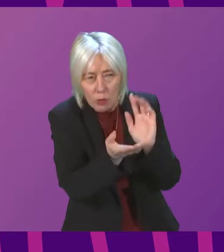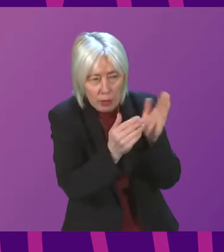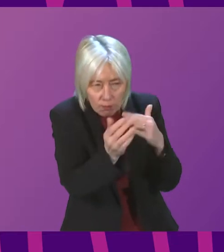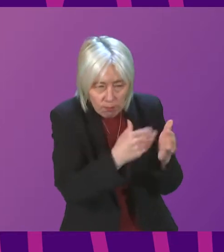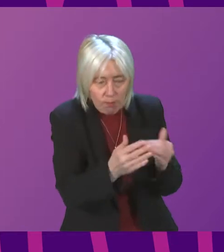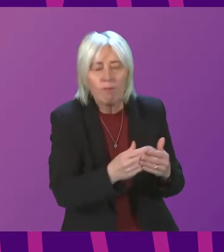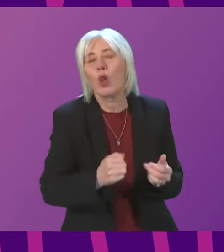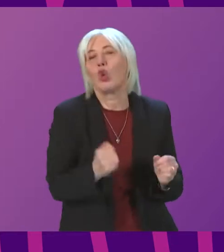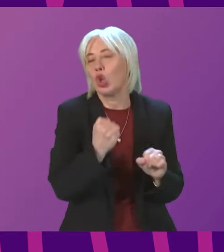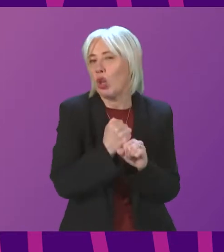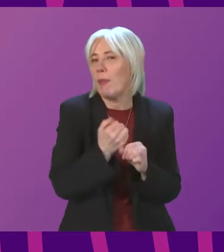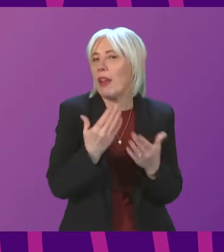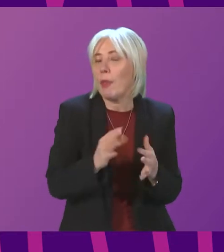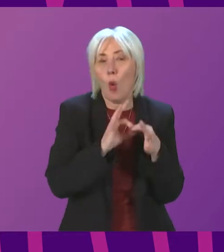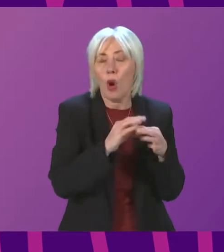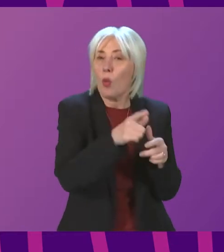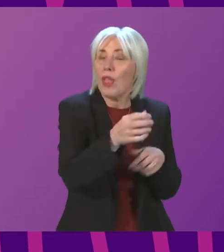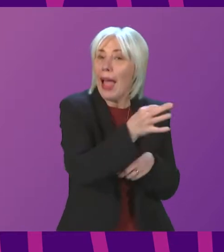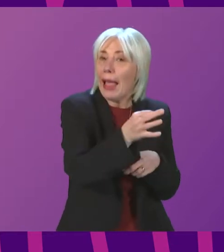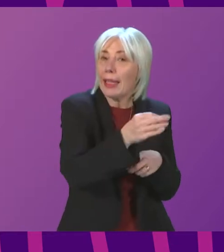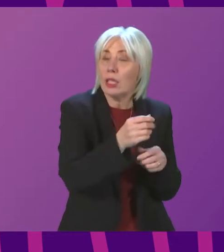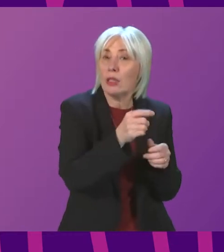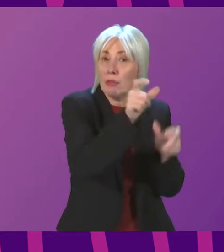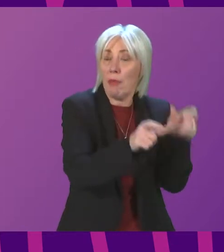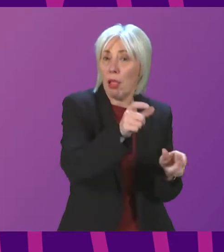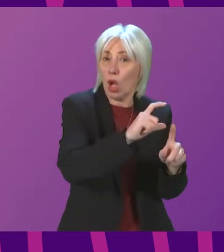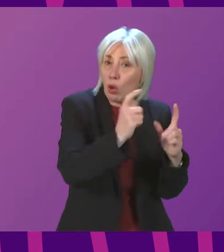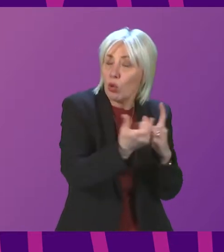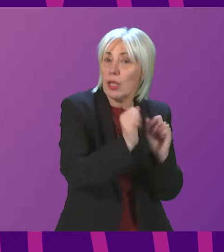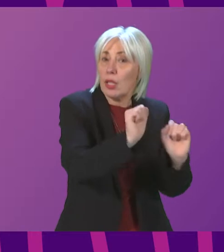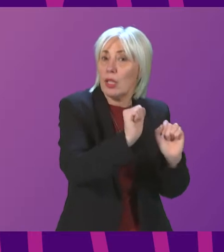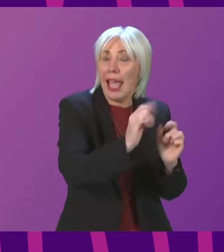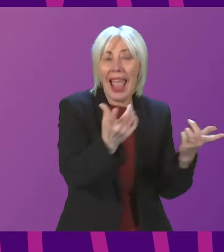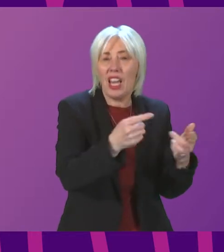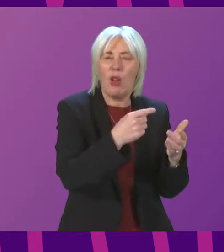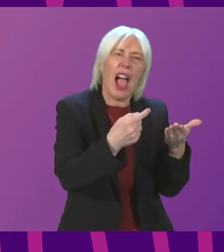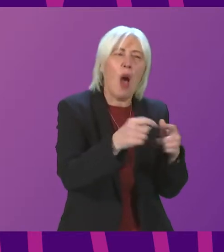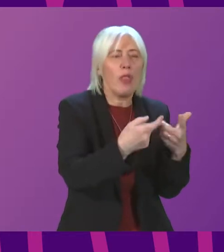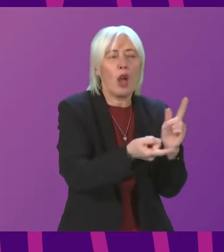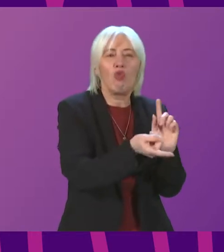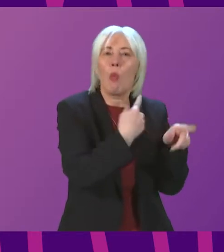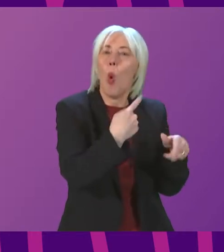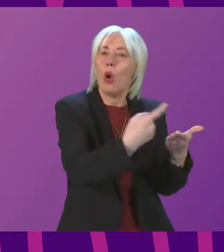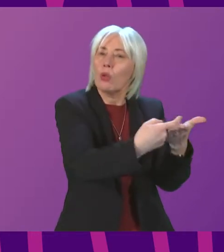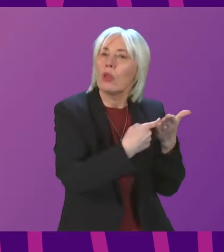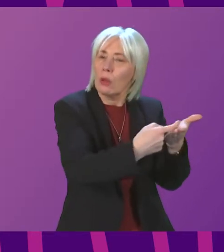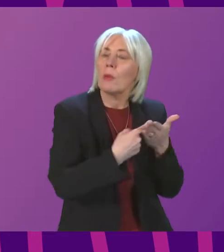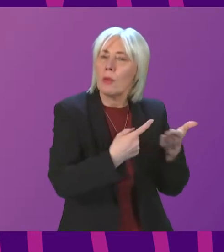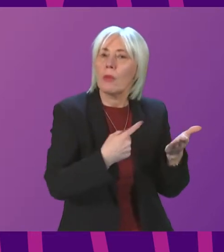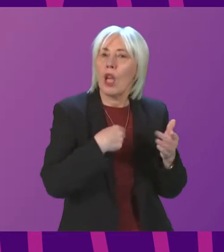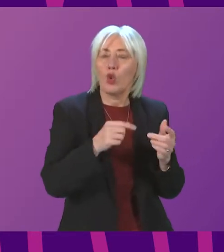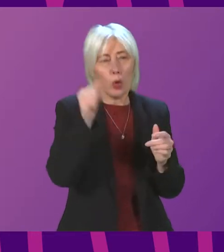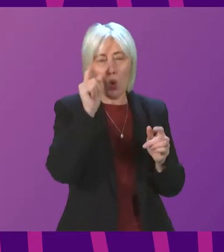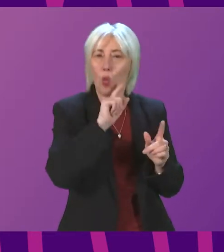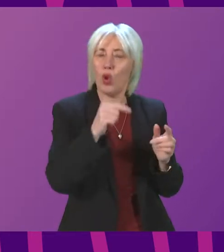The Scottish Government are currently working with island community stakeholders and representatives to establish reporting mechanisms that will provide regular overviews of the